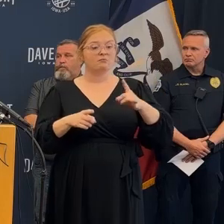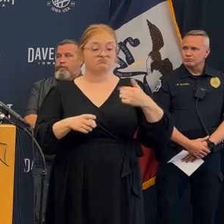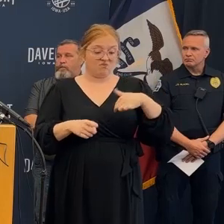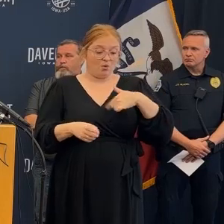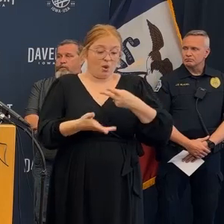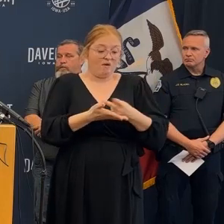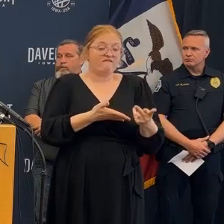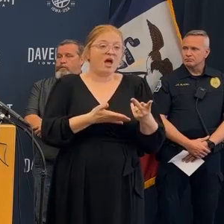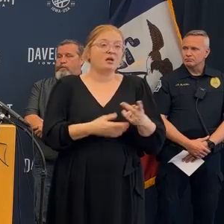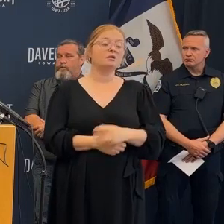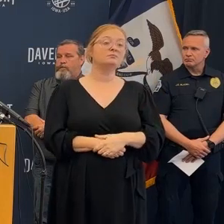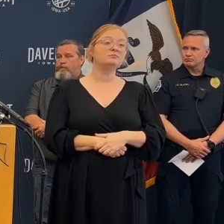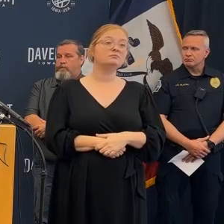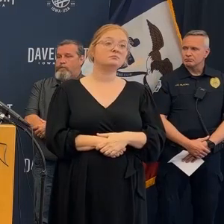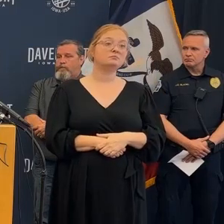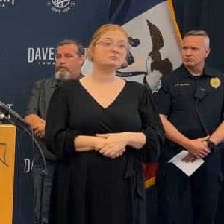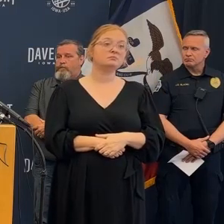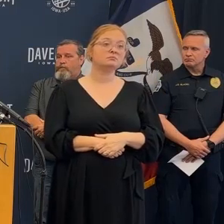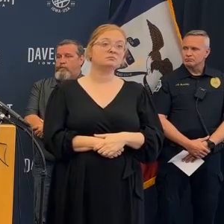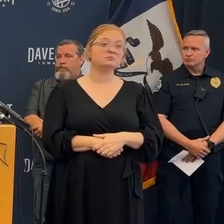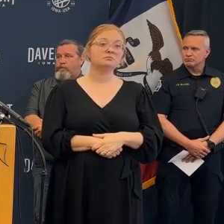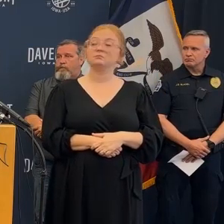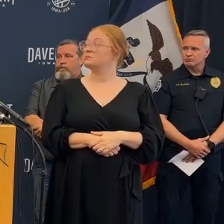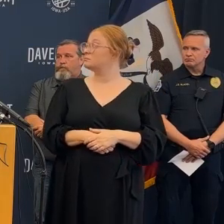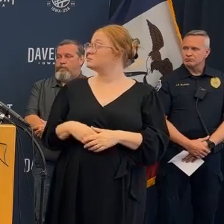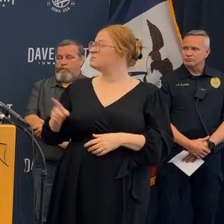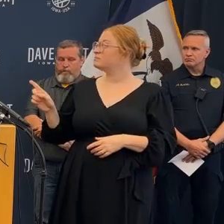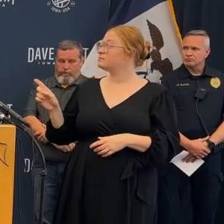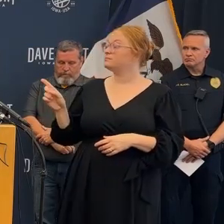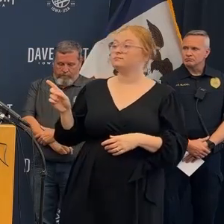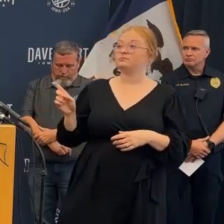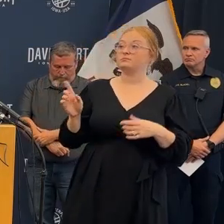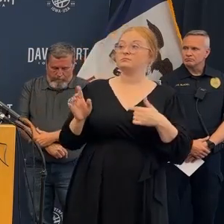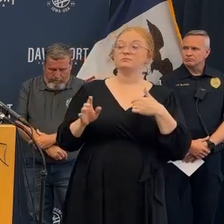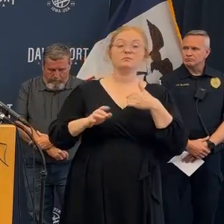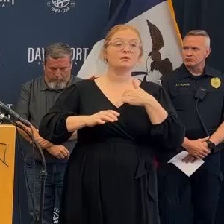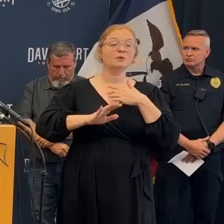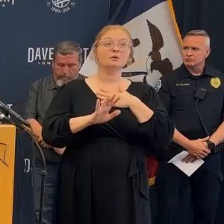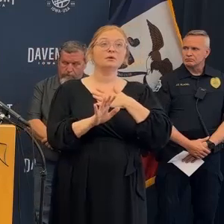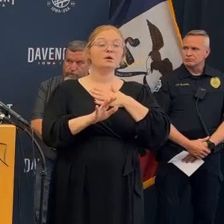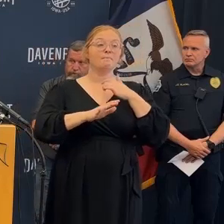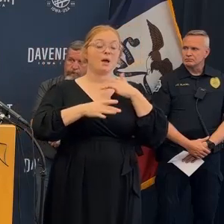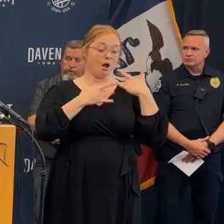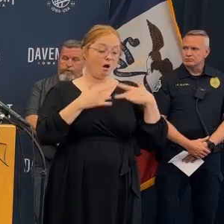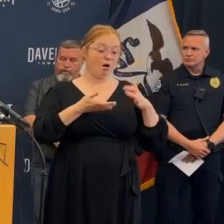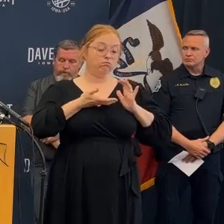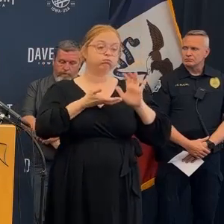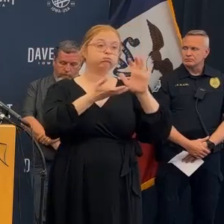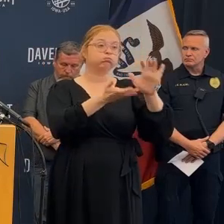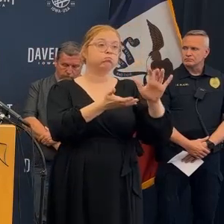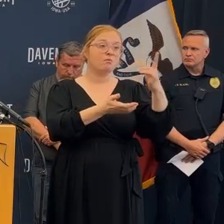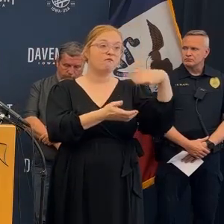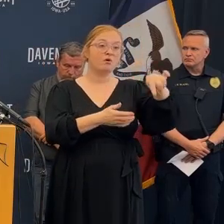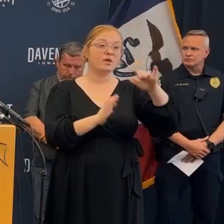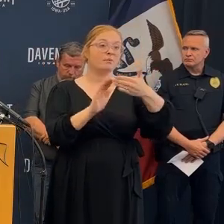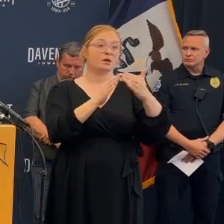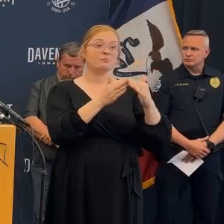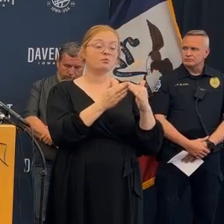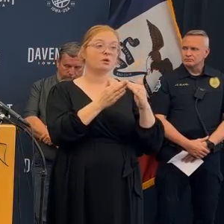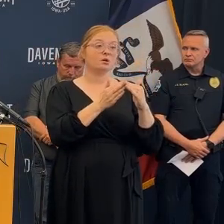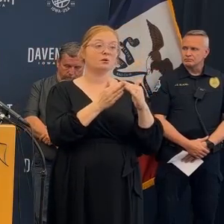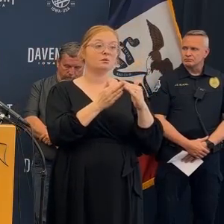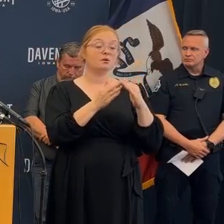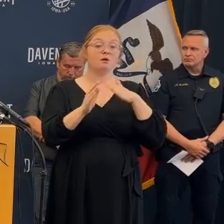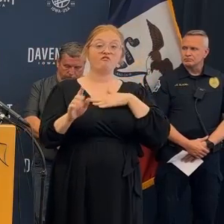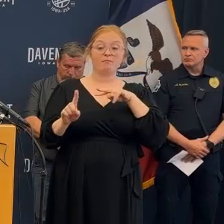people out there feel like someone failed them did the city fail them did the owner fail them like who failed them because they